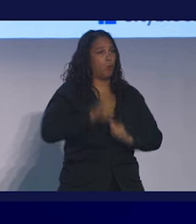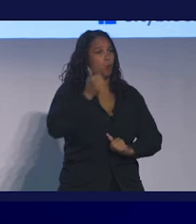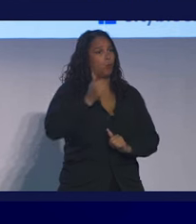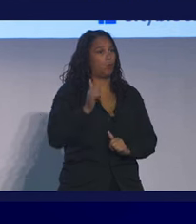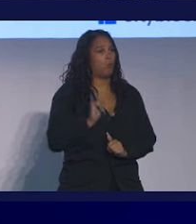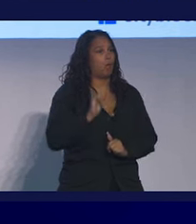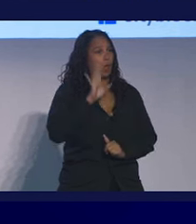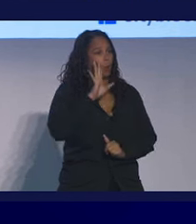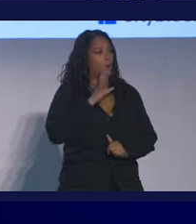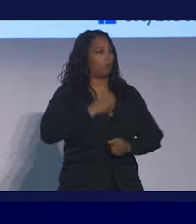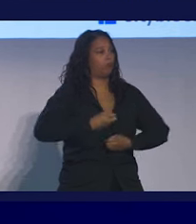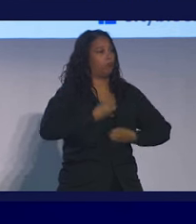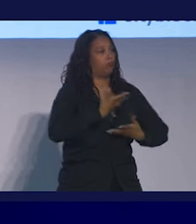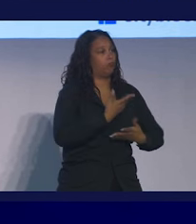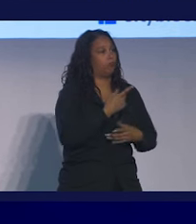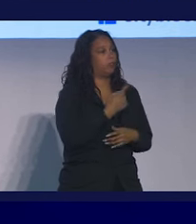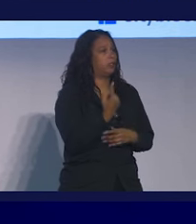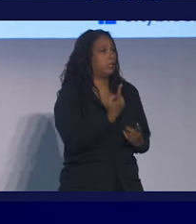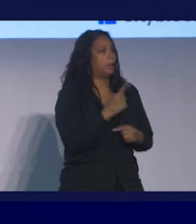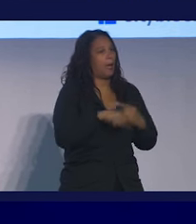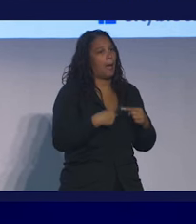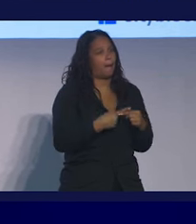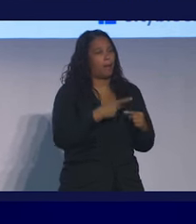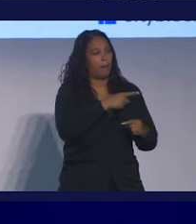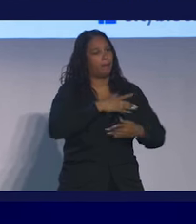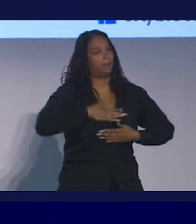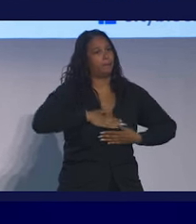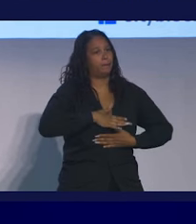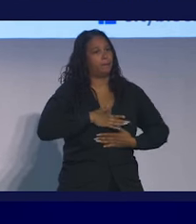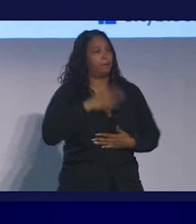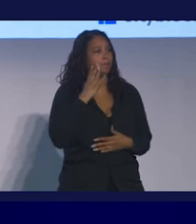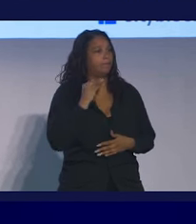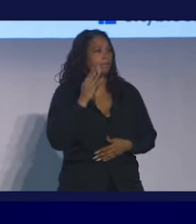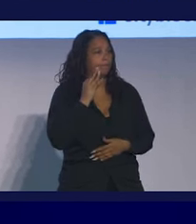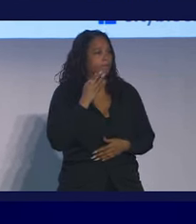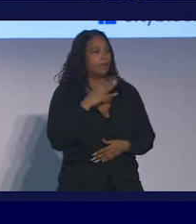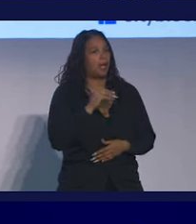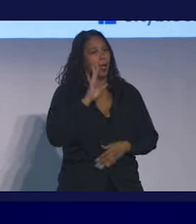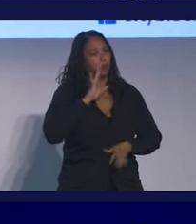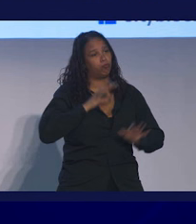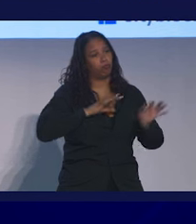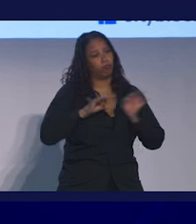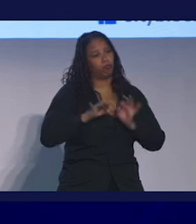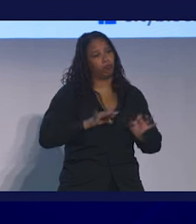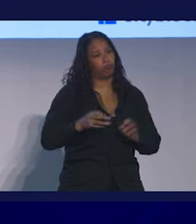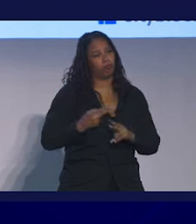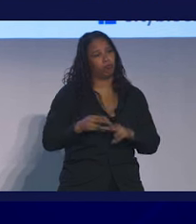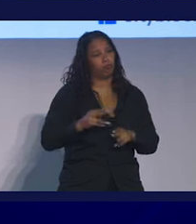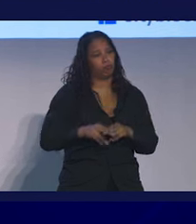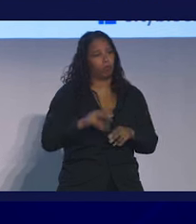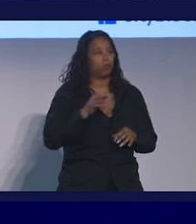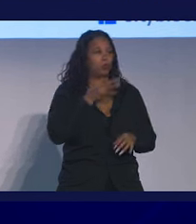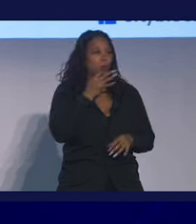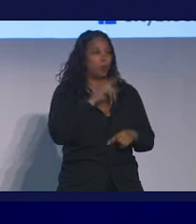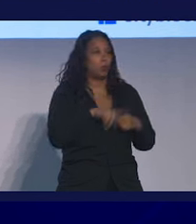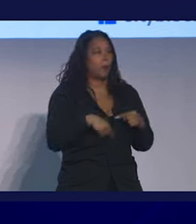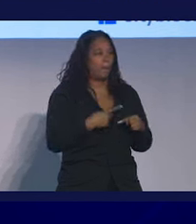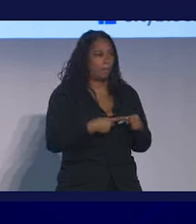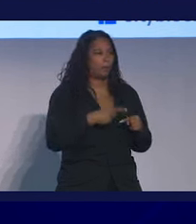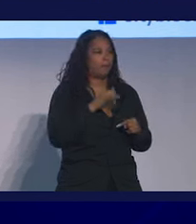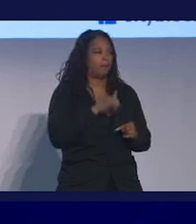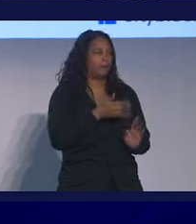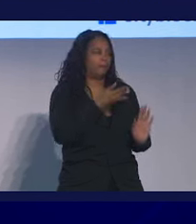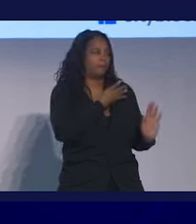really enjoyed their experience with us. It's not the perfect measure. And I'll talk about a little bit more about that in subsequent slides. But it is certainly a really important